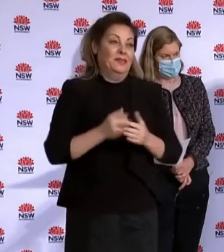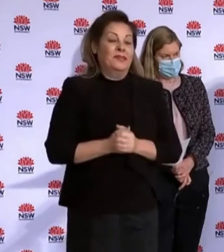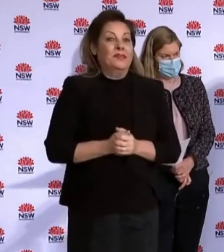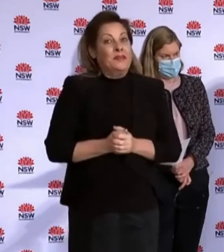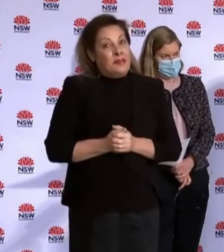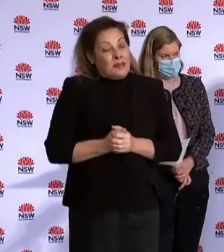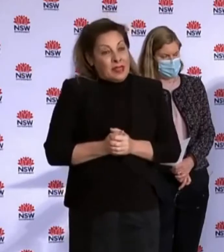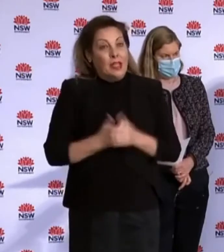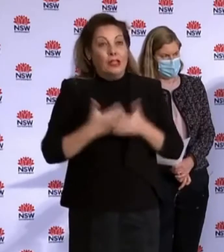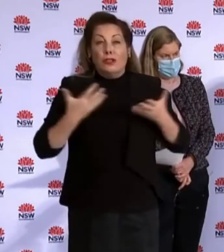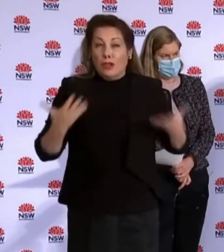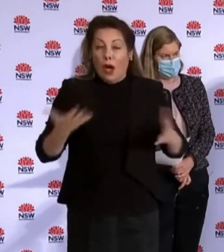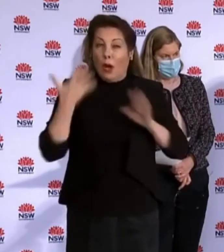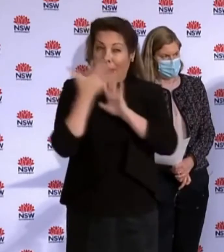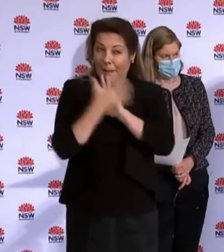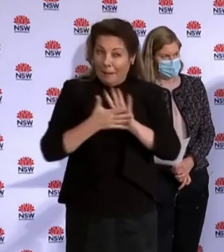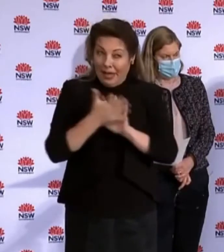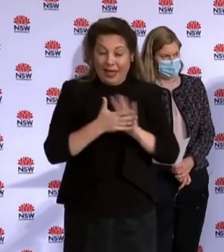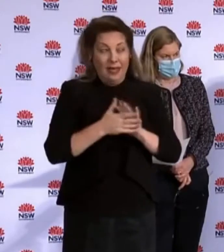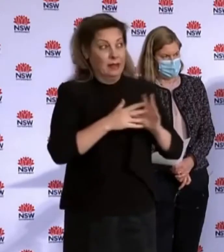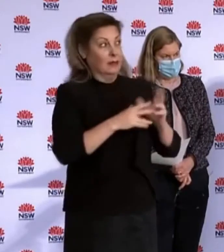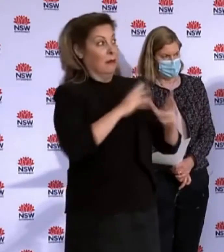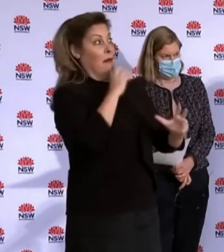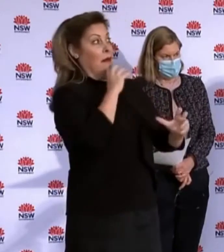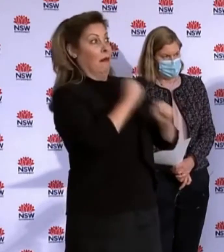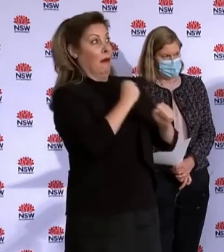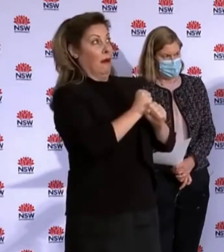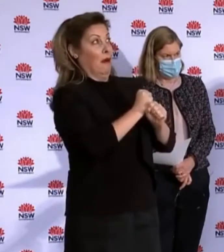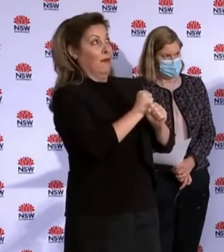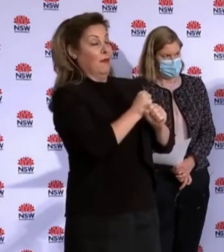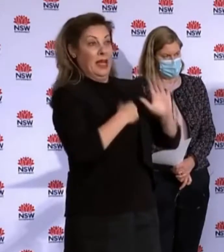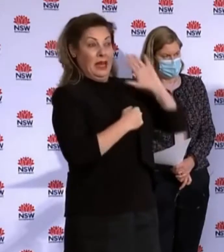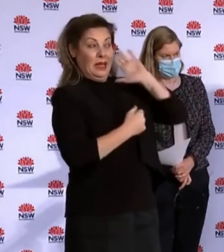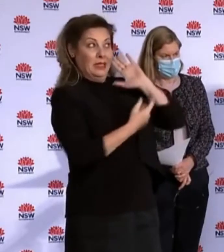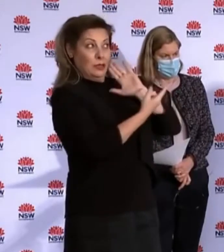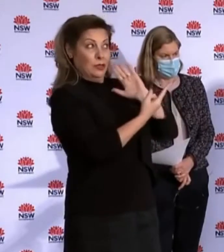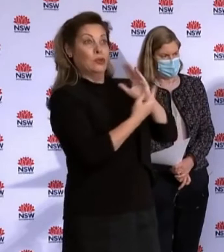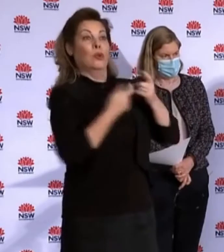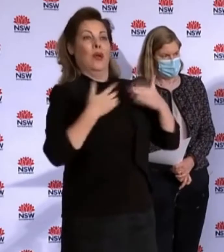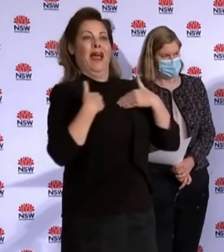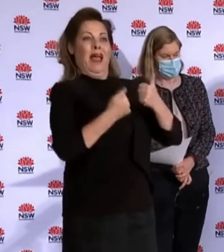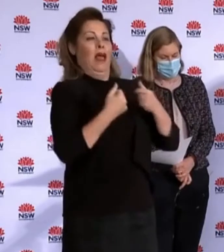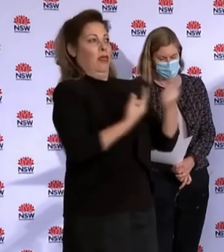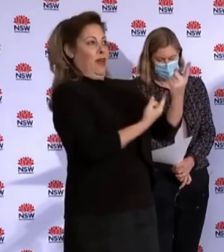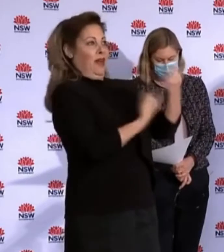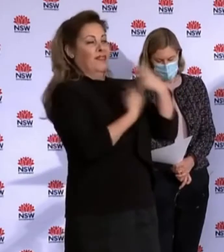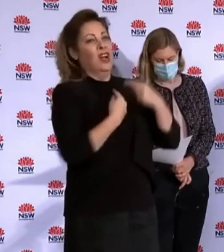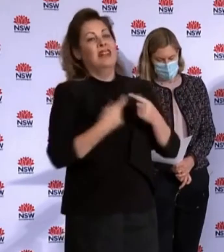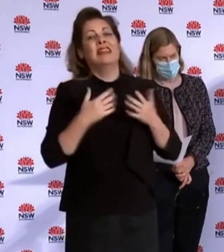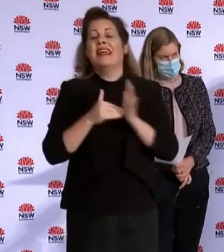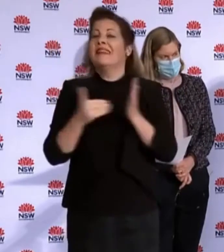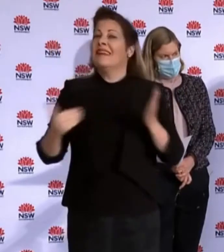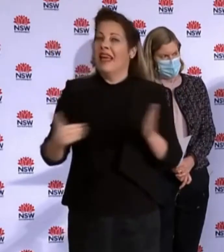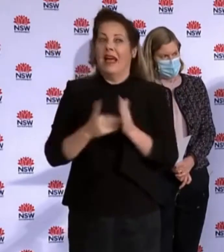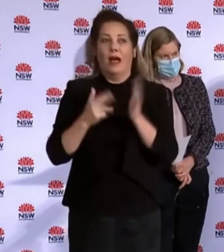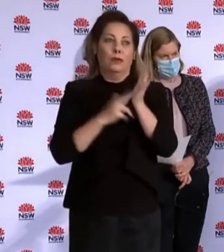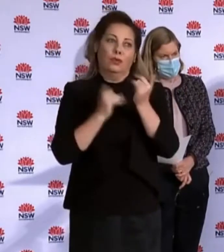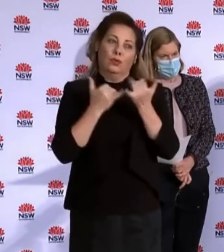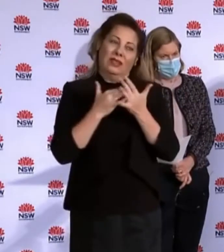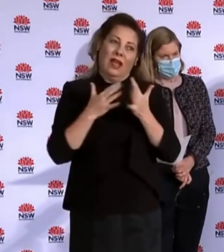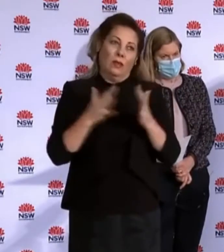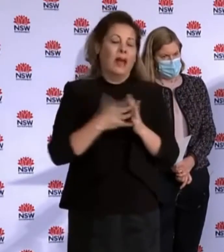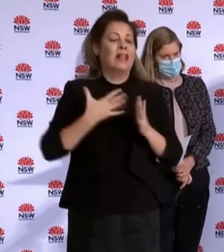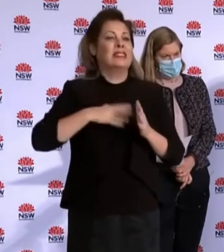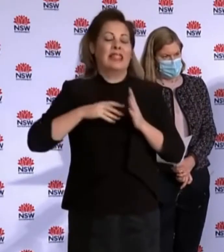Based on the health advice the government received late last night and early this morning, New South Wales will be further tightening